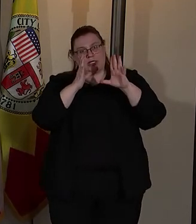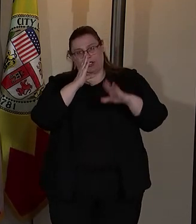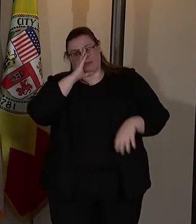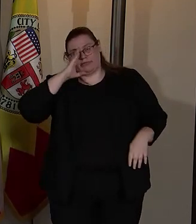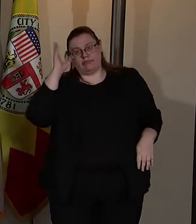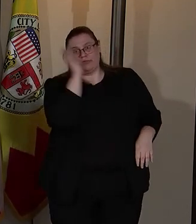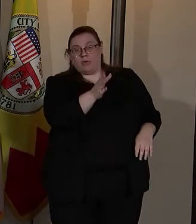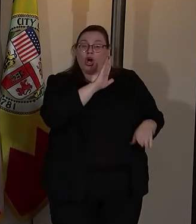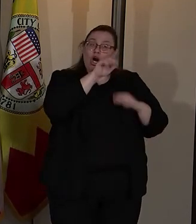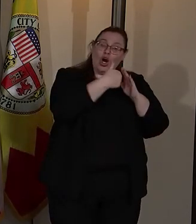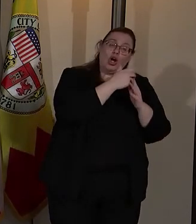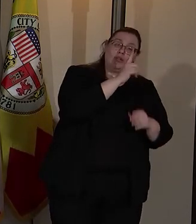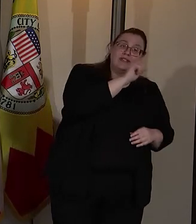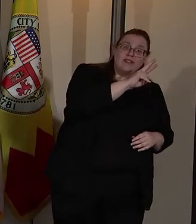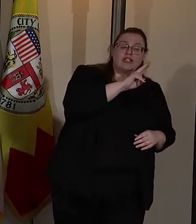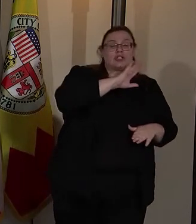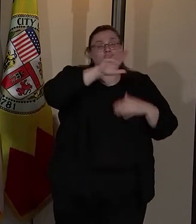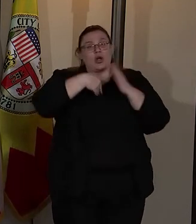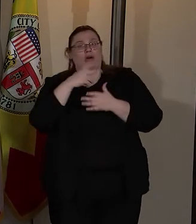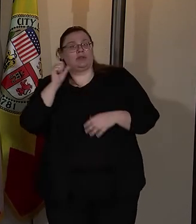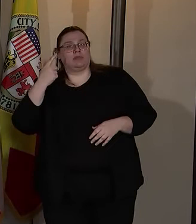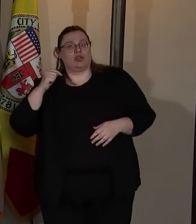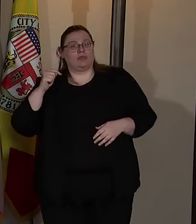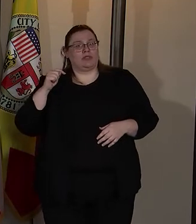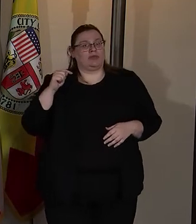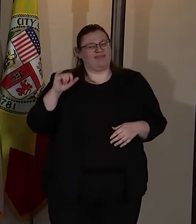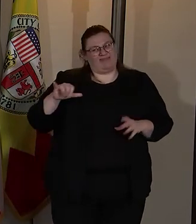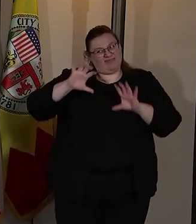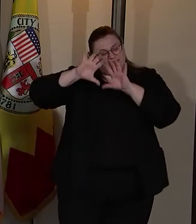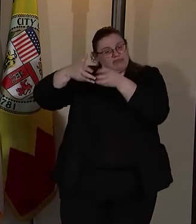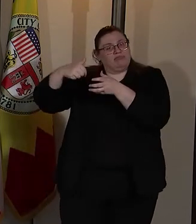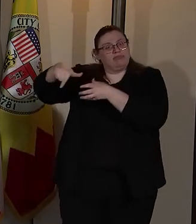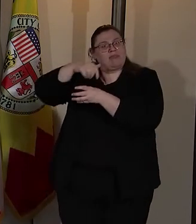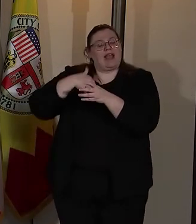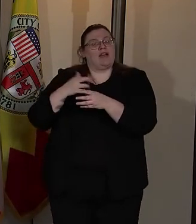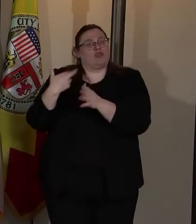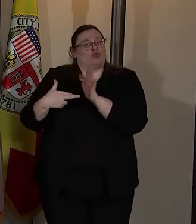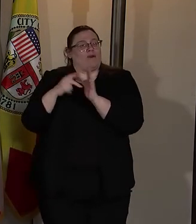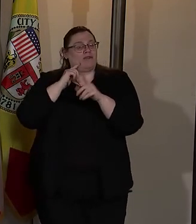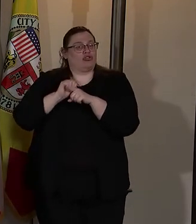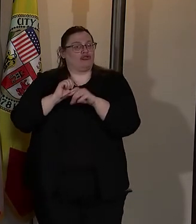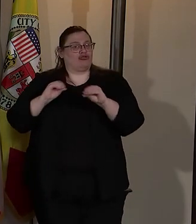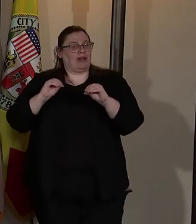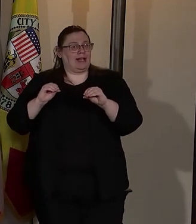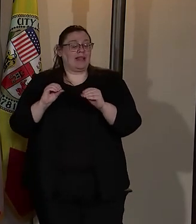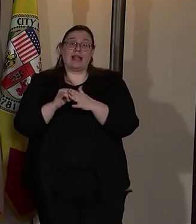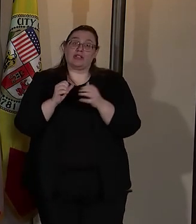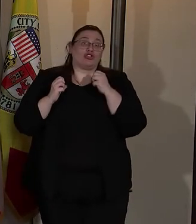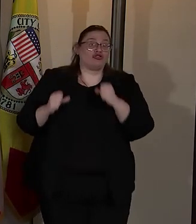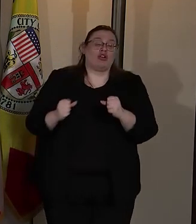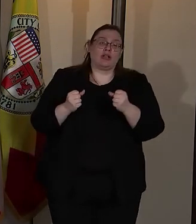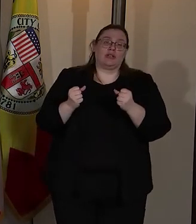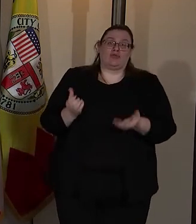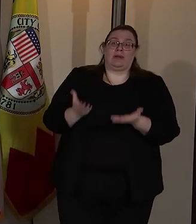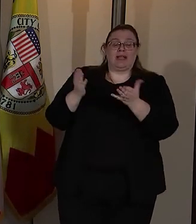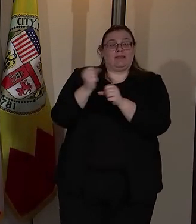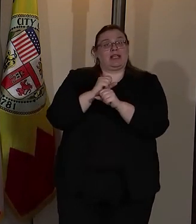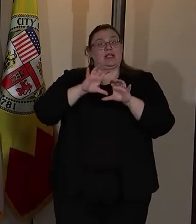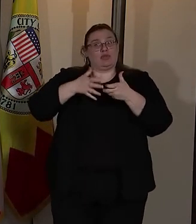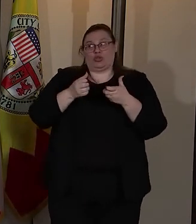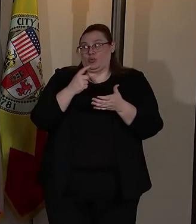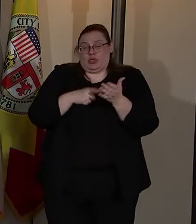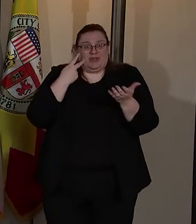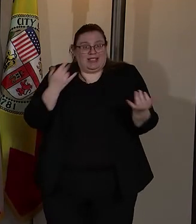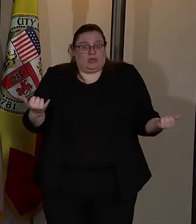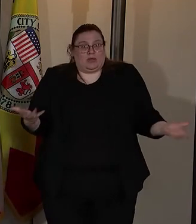divisions and straight through the entire department that has a role in training and so I think that strongest recommendation of creating a bureau is what you see here today.